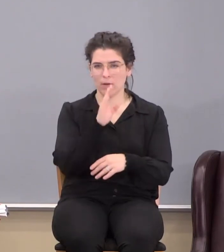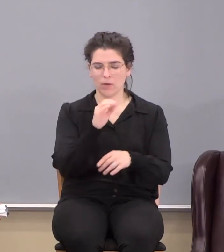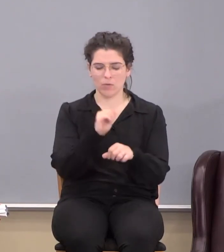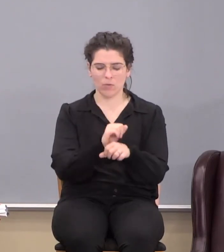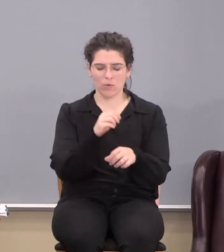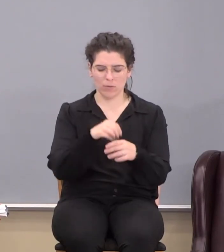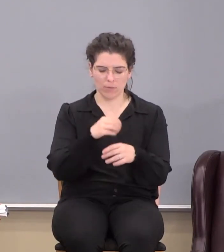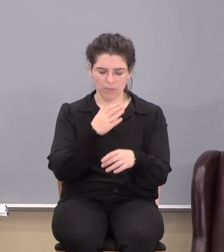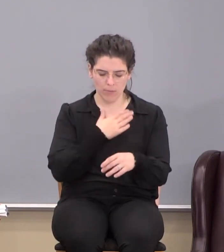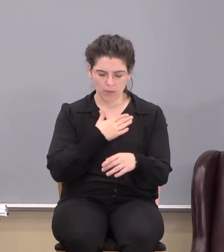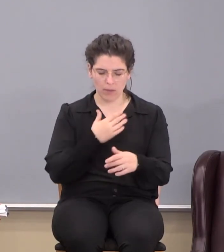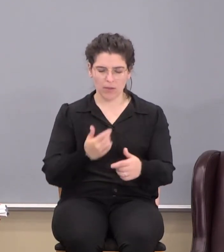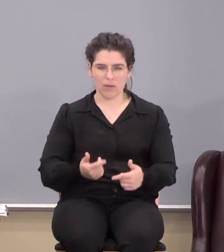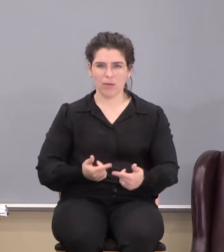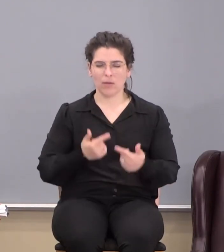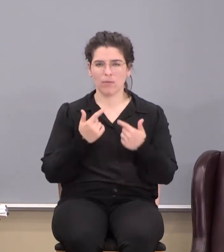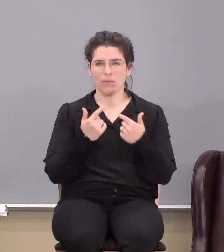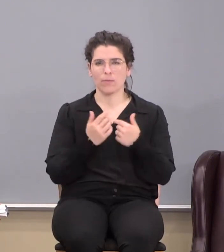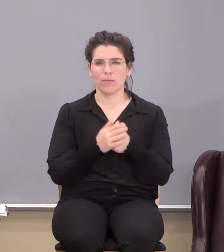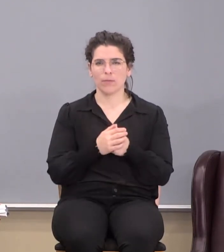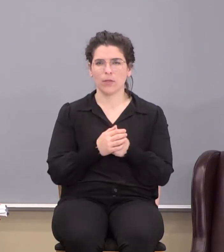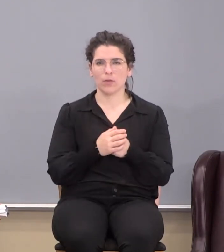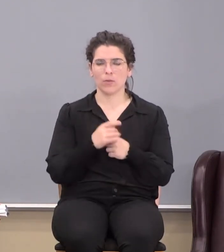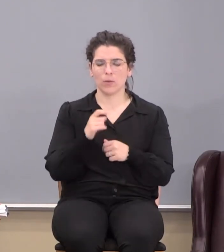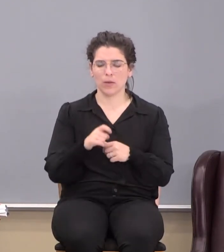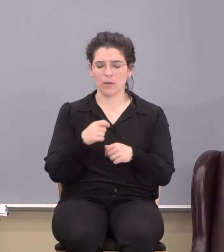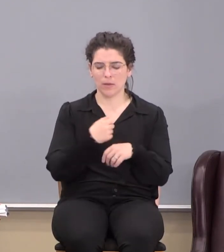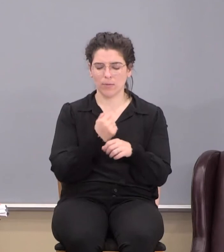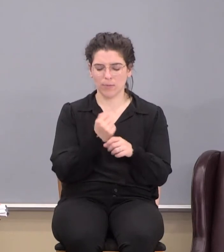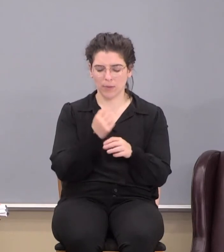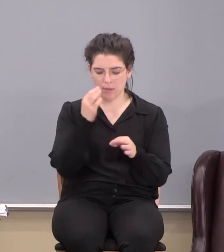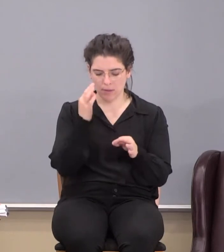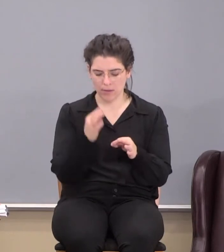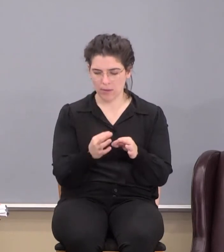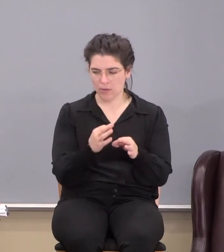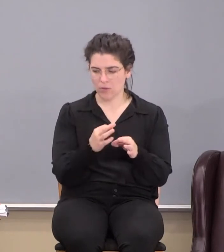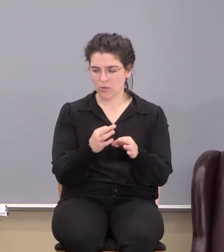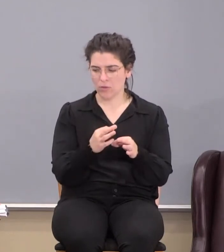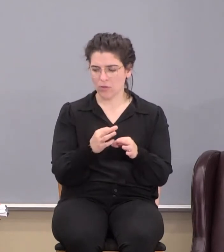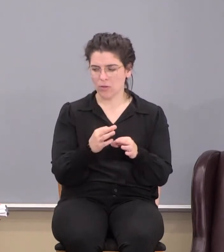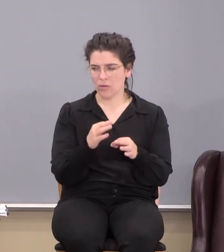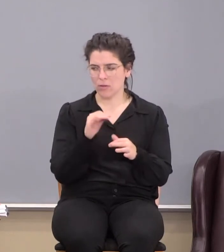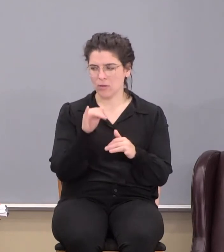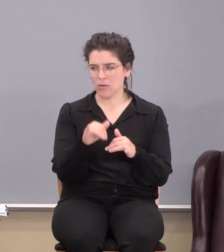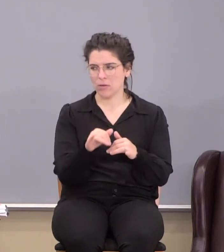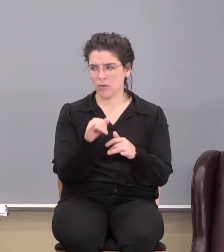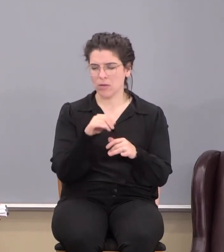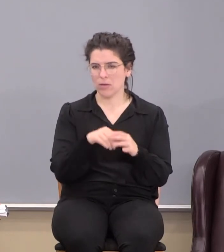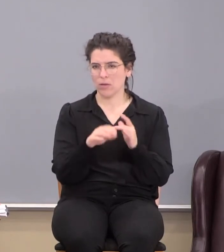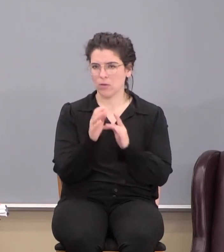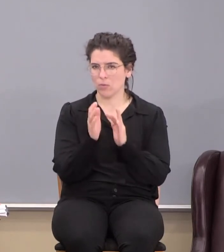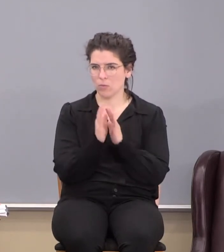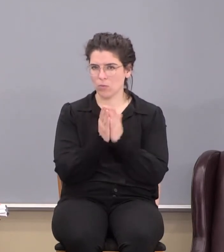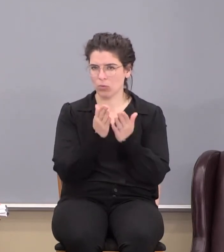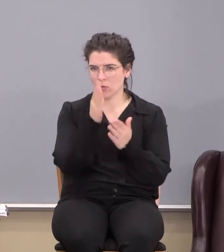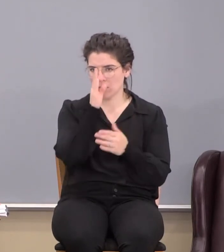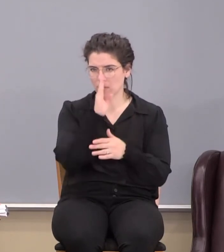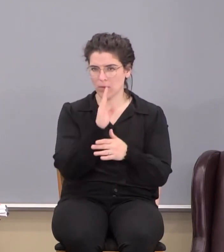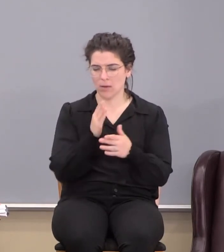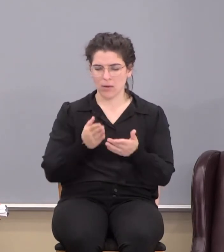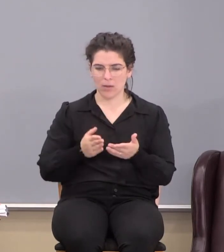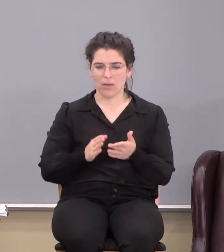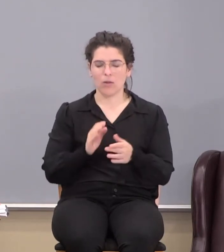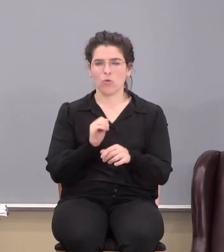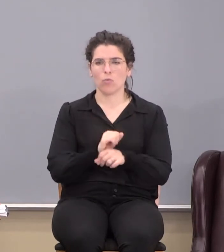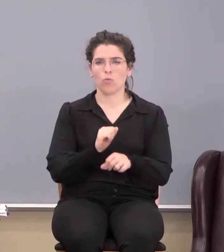my life. So I have to make a decision to stay in the word of God and let it